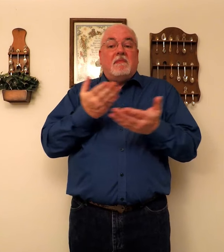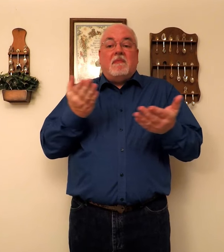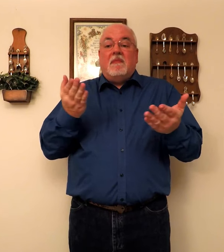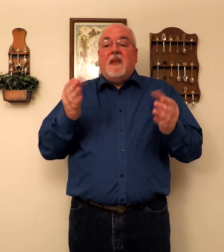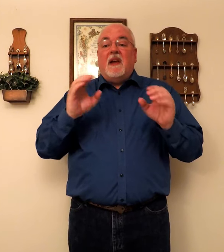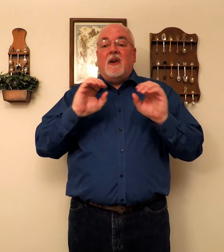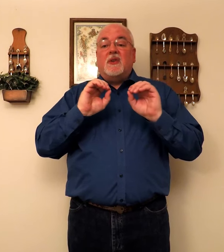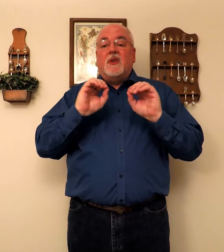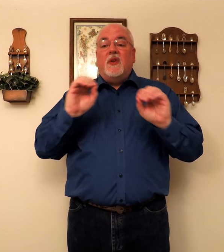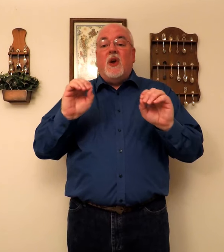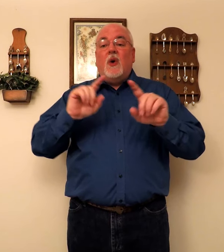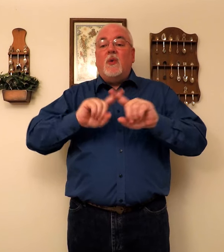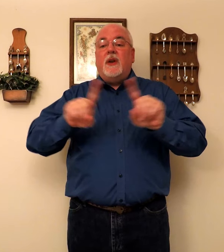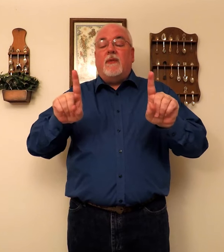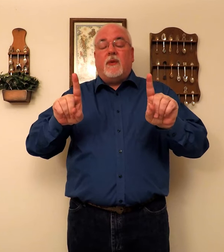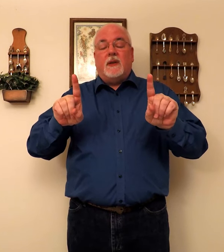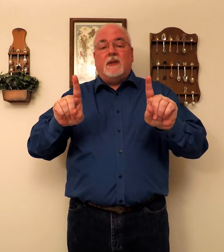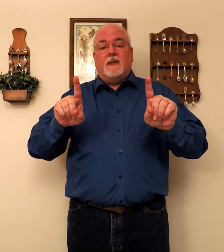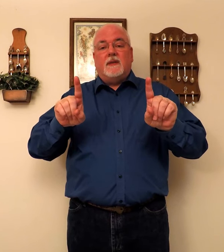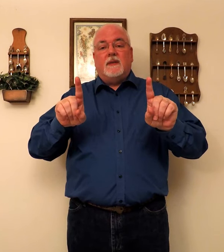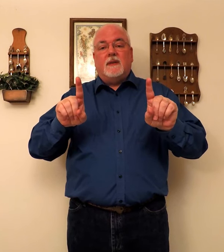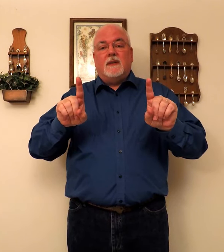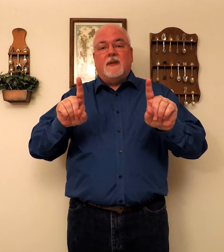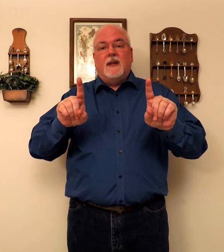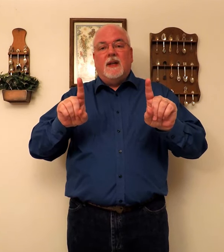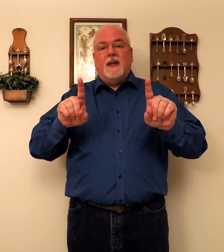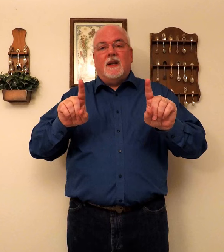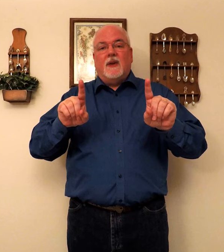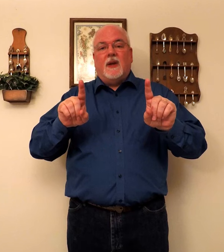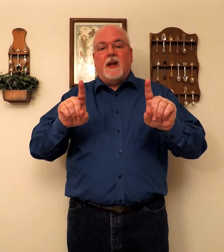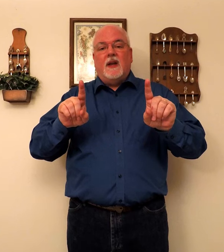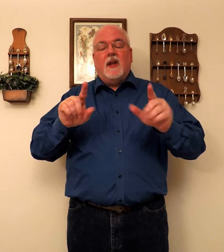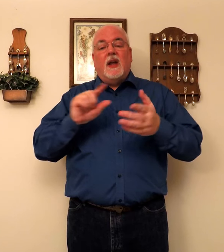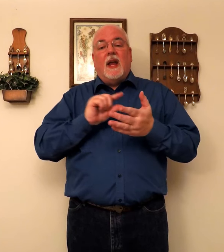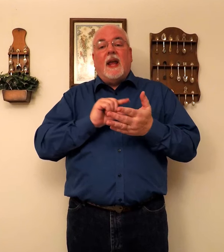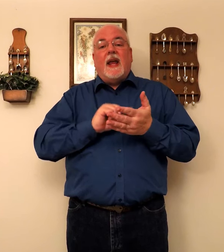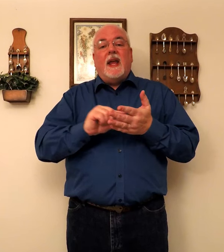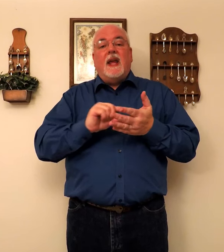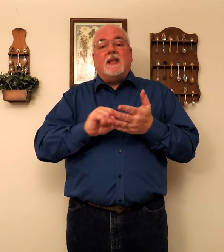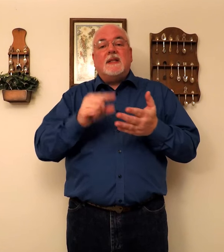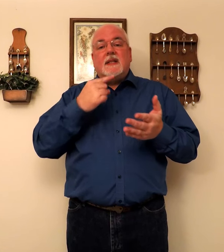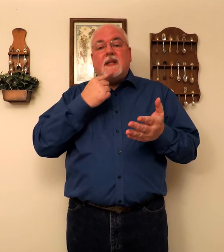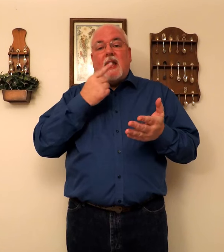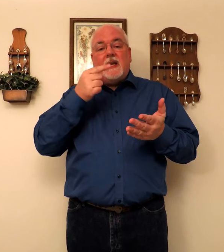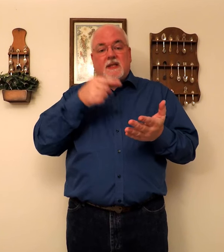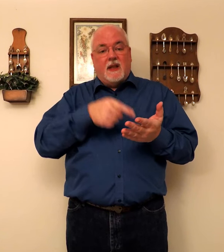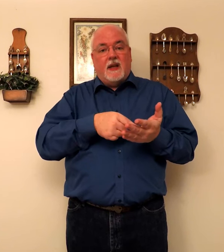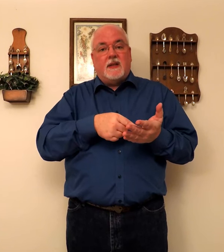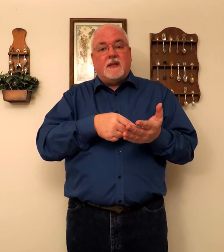There's no difference. Okay. It says this.